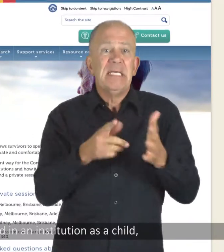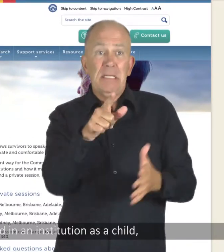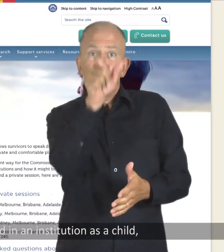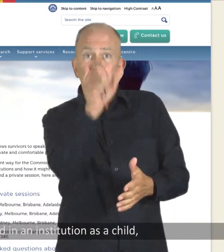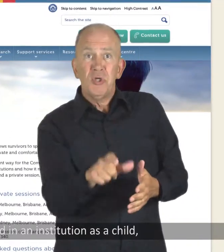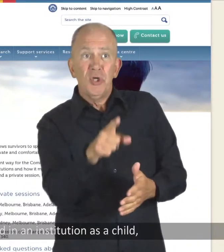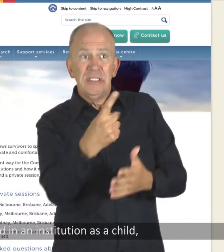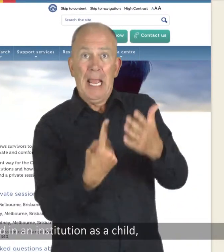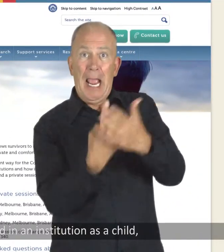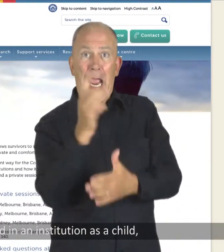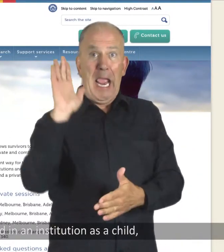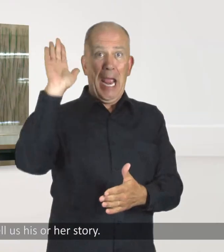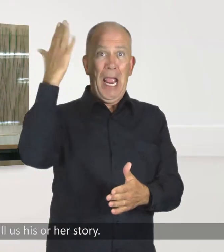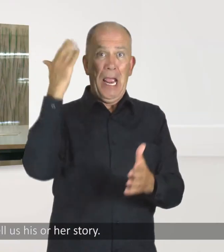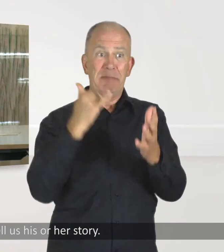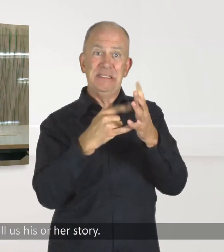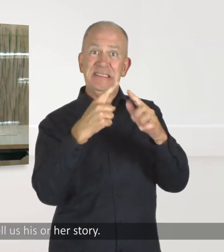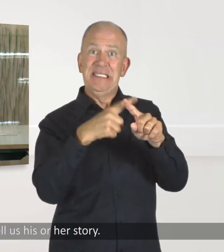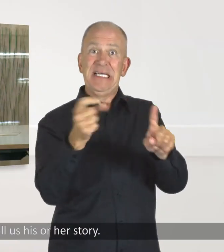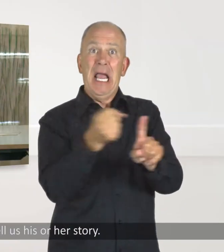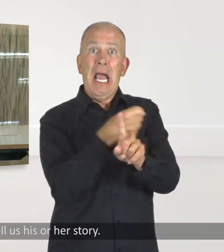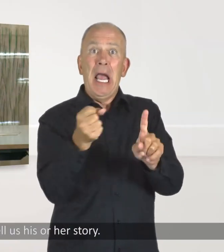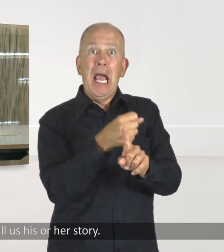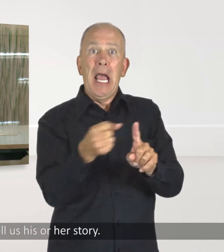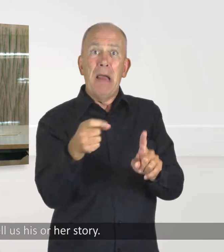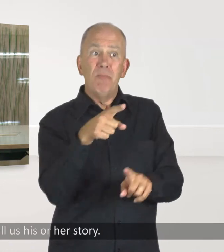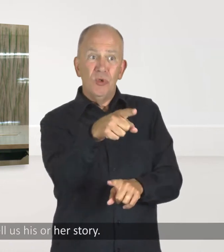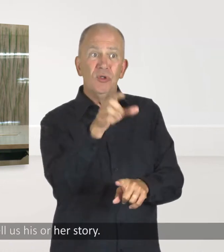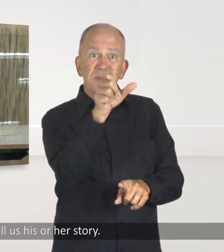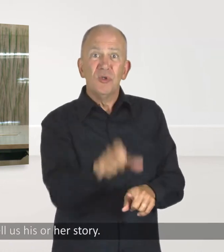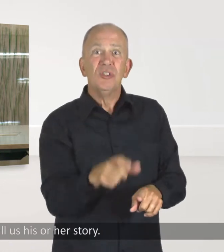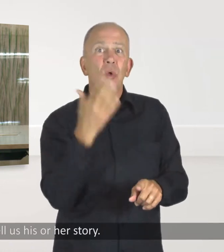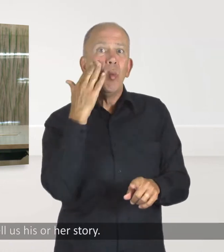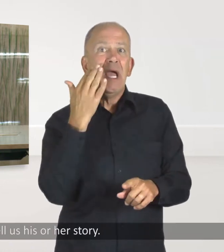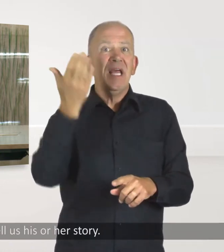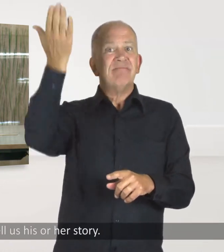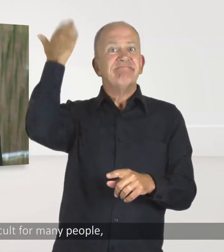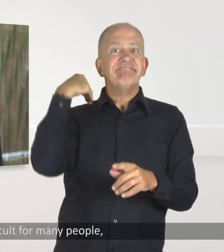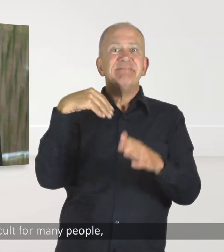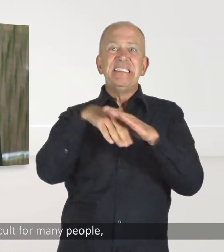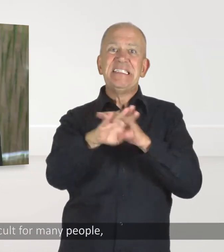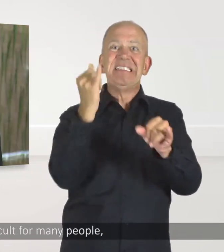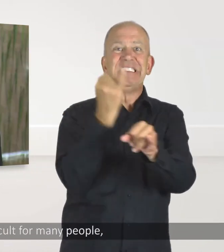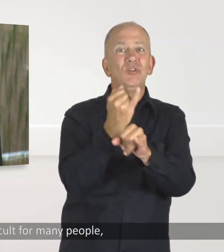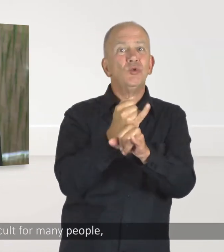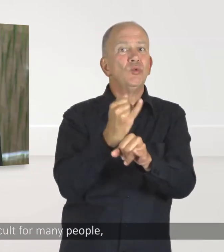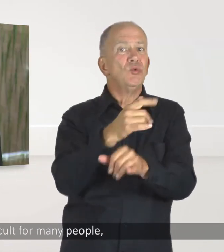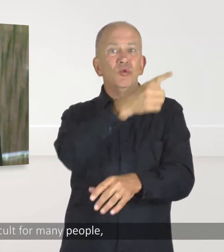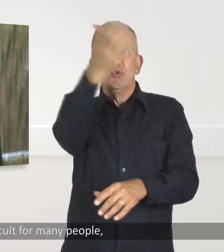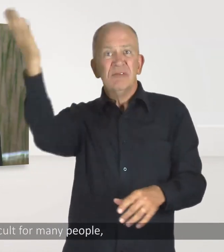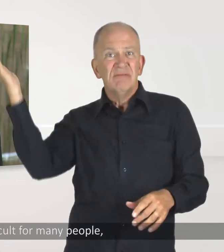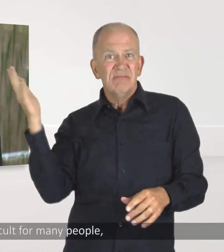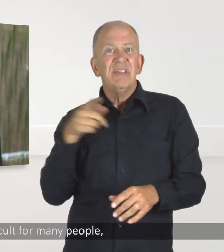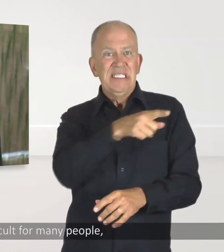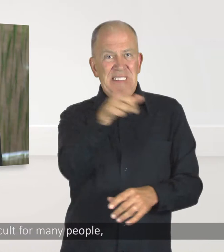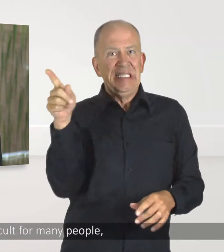institution as a child can come and tell us his or her story. This may be difficult for many